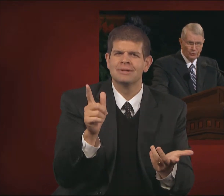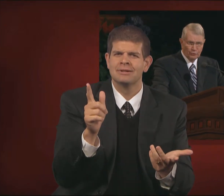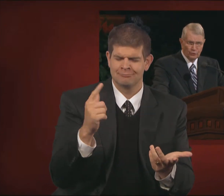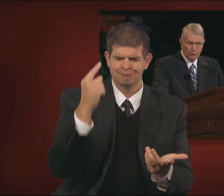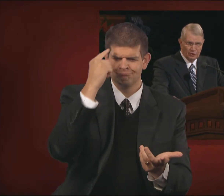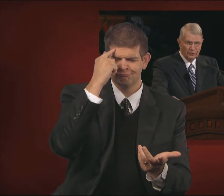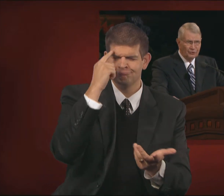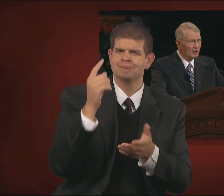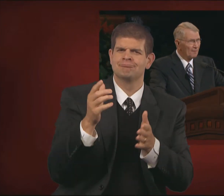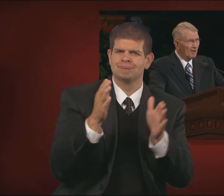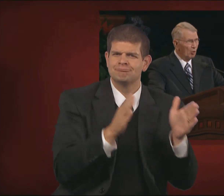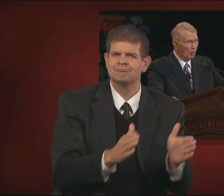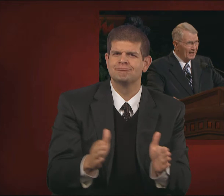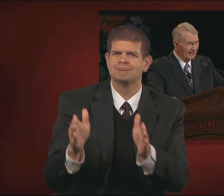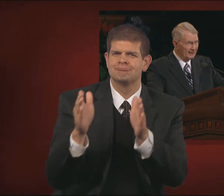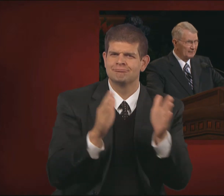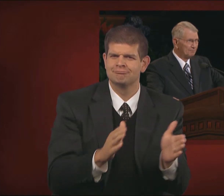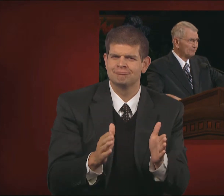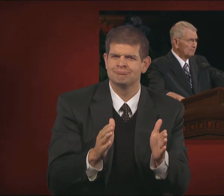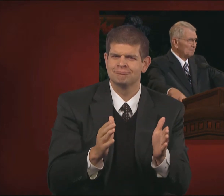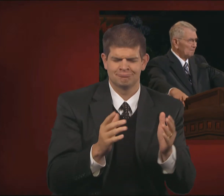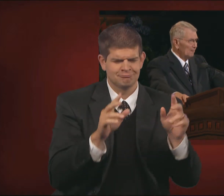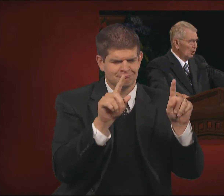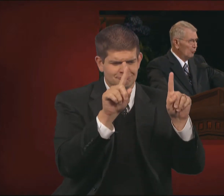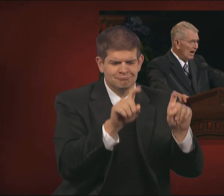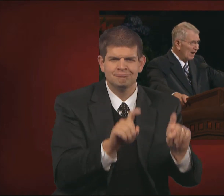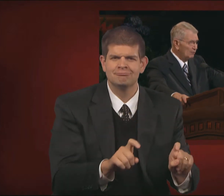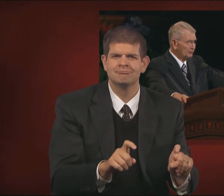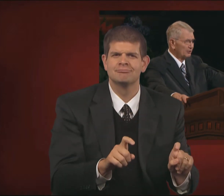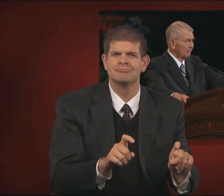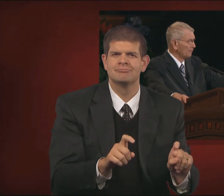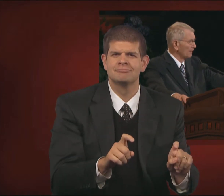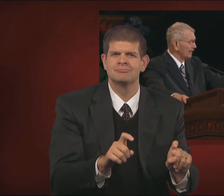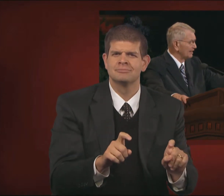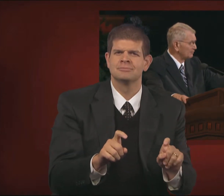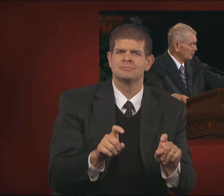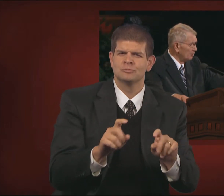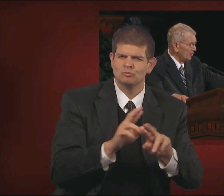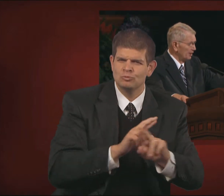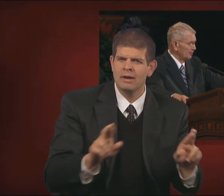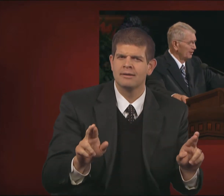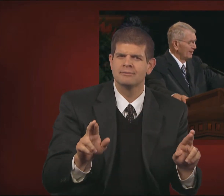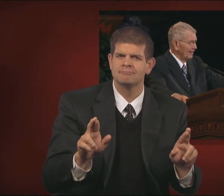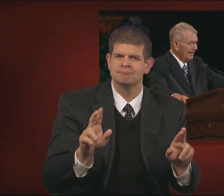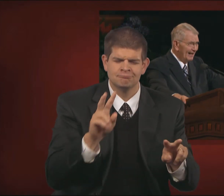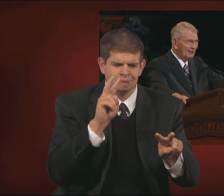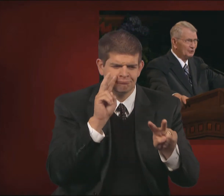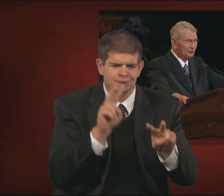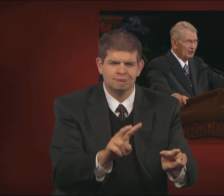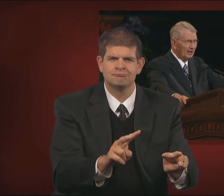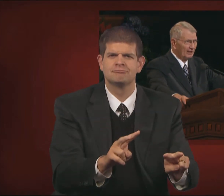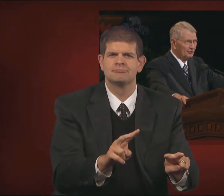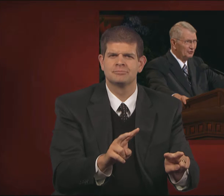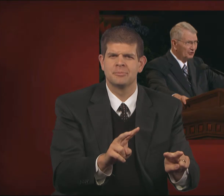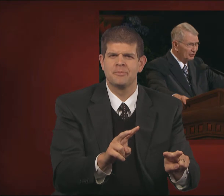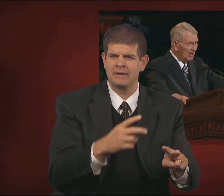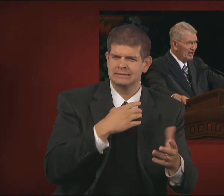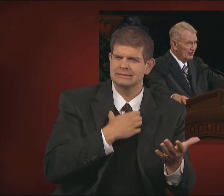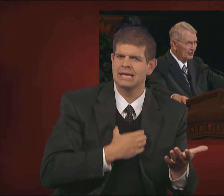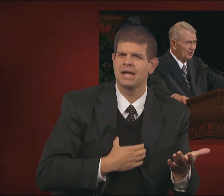He used the words awake, arouse, experiment, exercise,